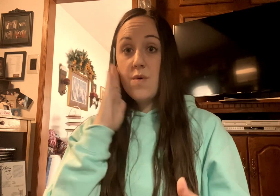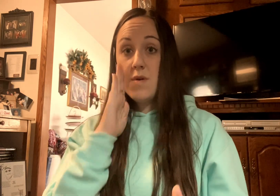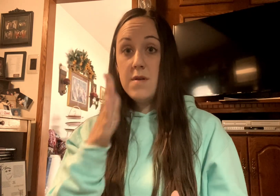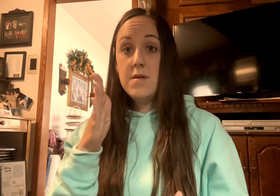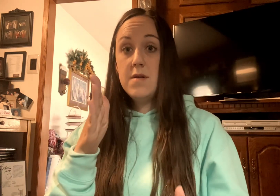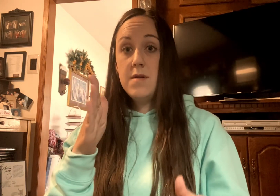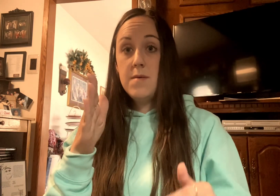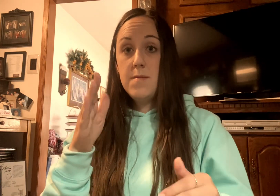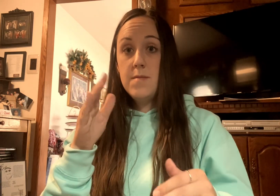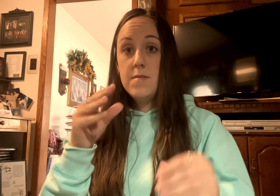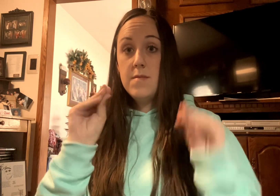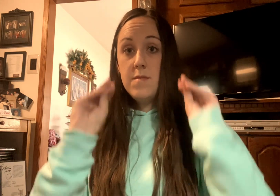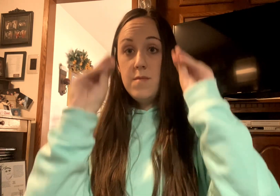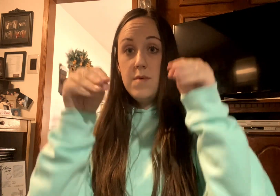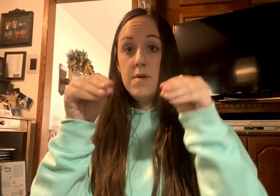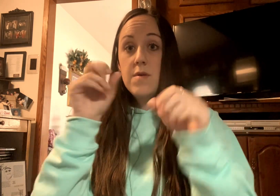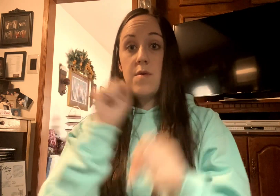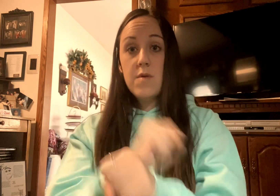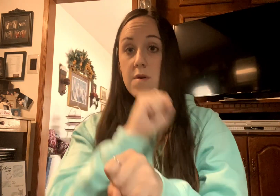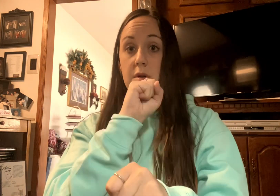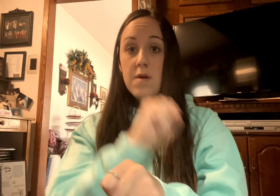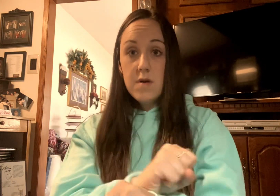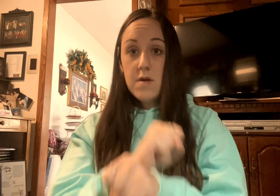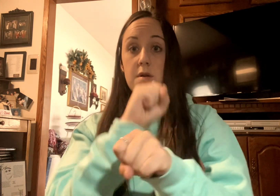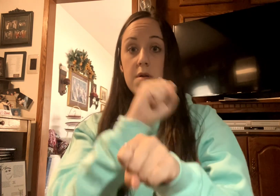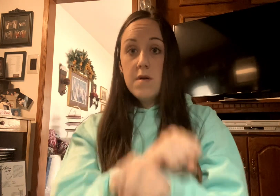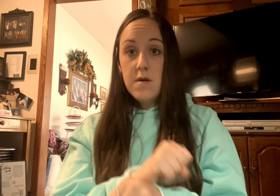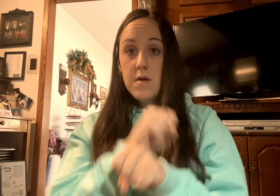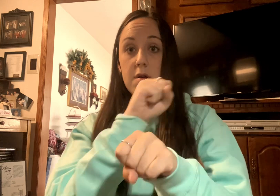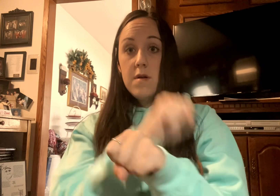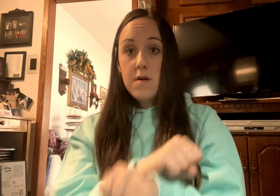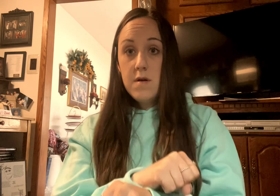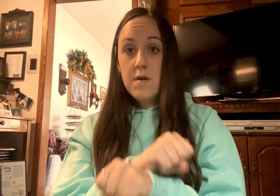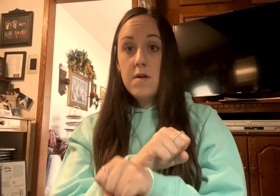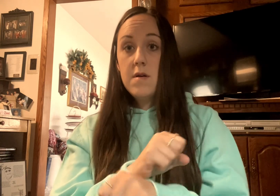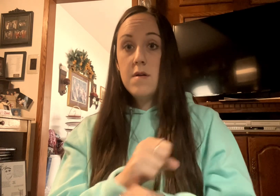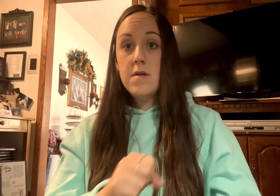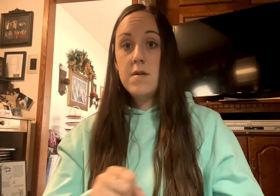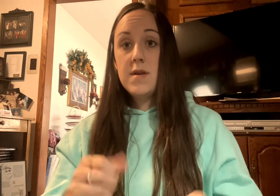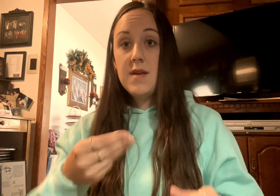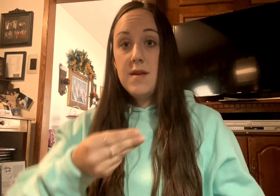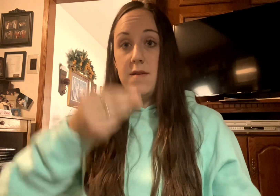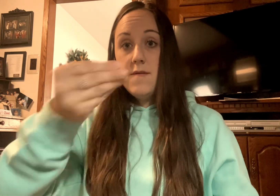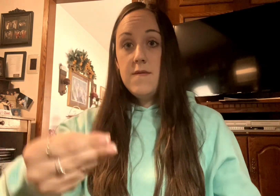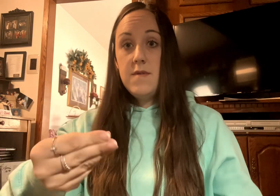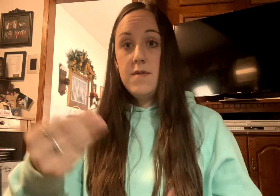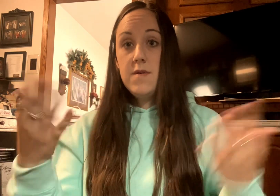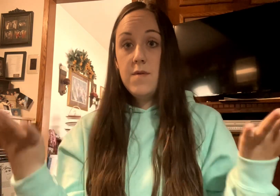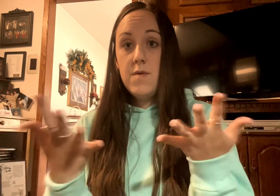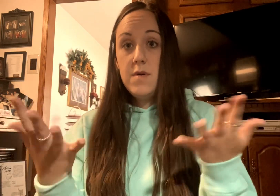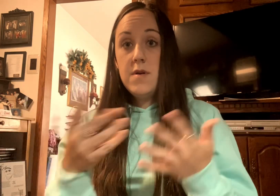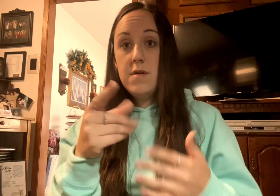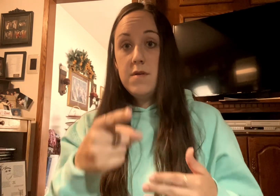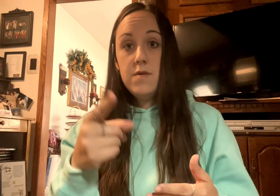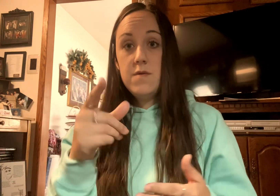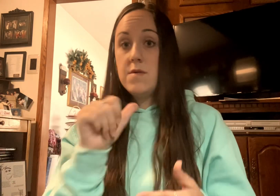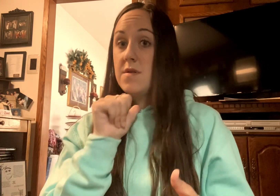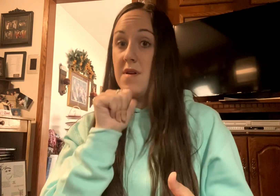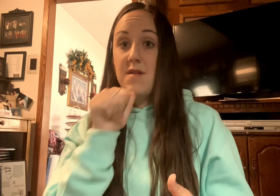work Be patient and give you what you don't deserve I'd wish you the best, but I think we both